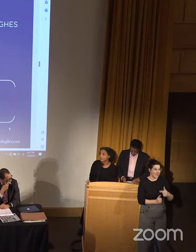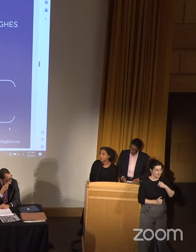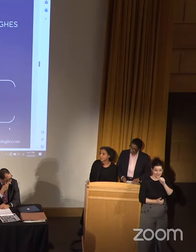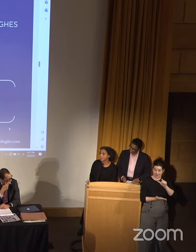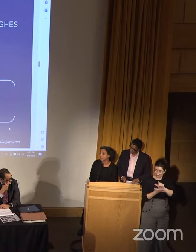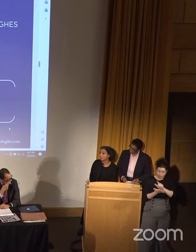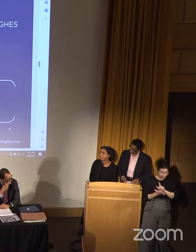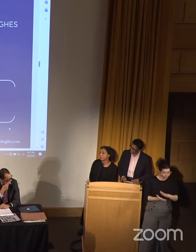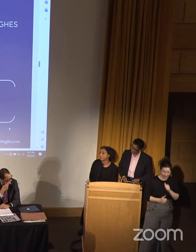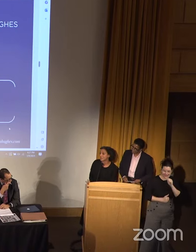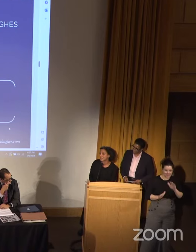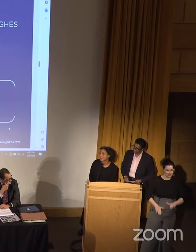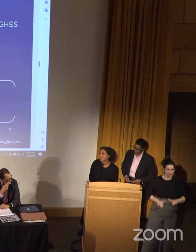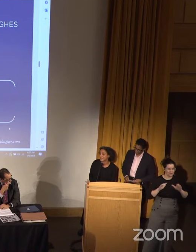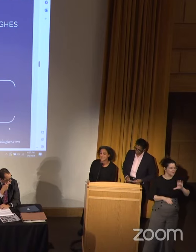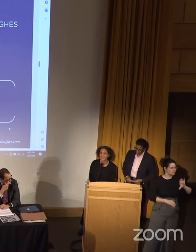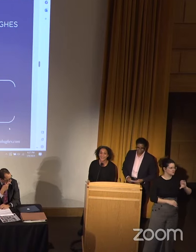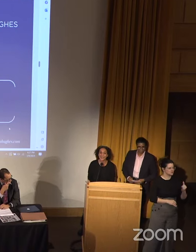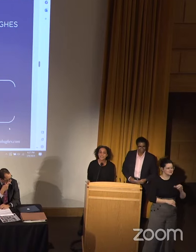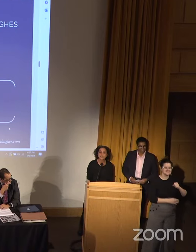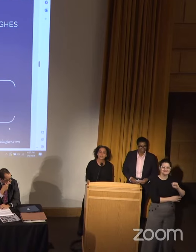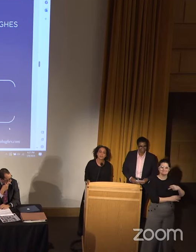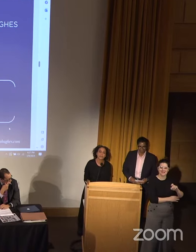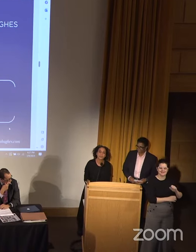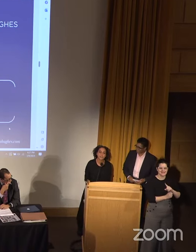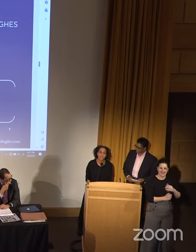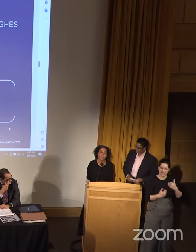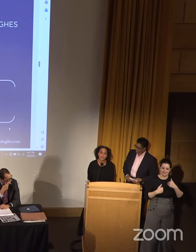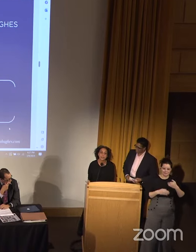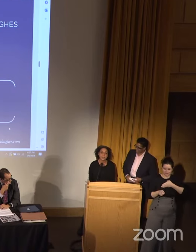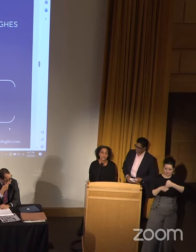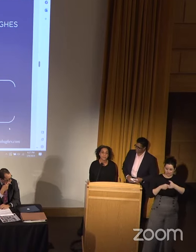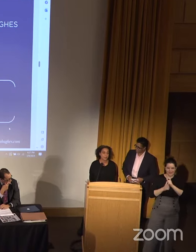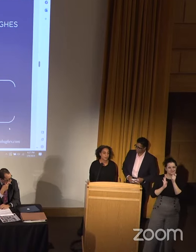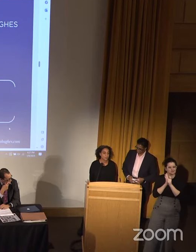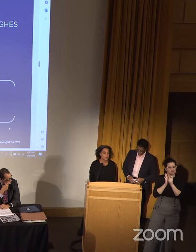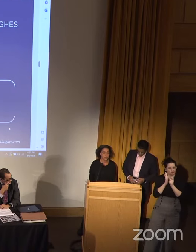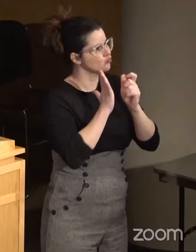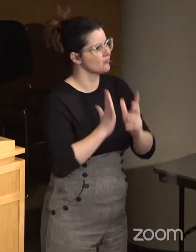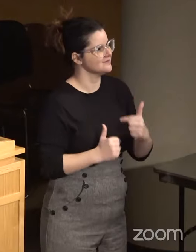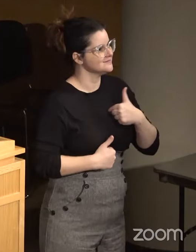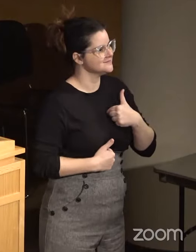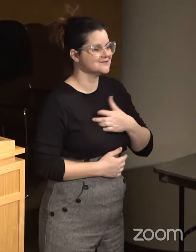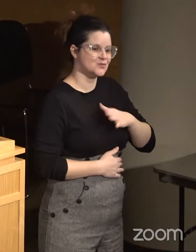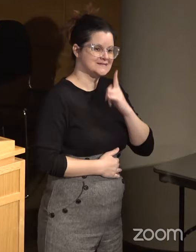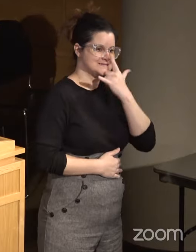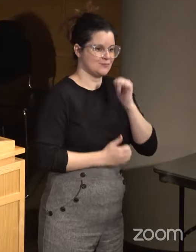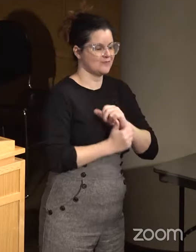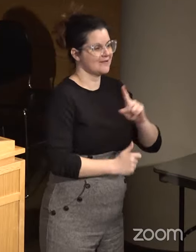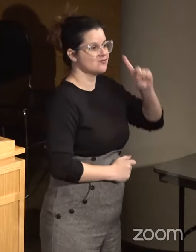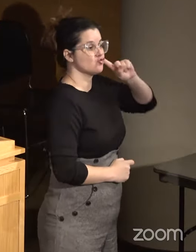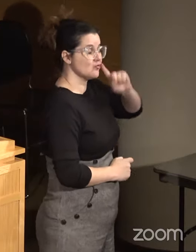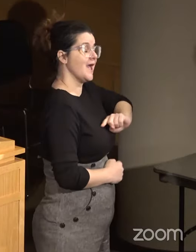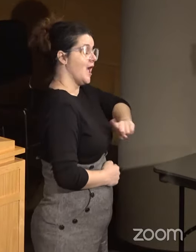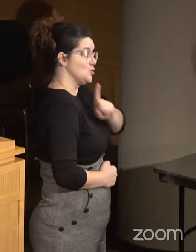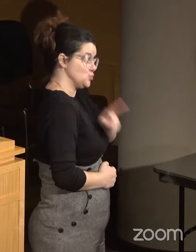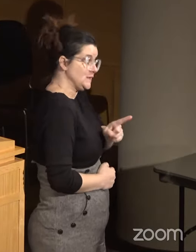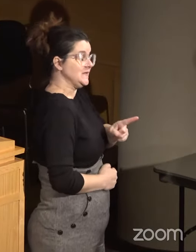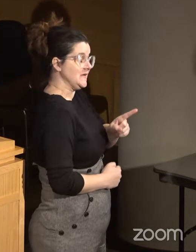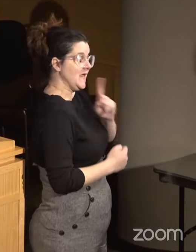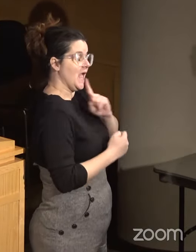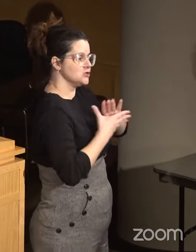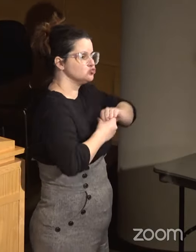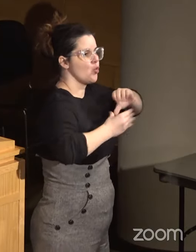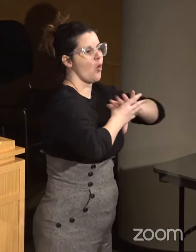a lawyer, nor did I come up in the criminal justice space. I actually started my career as a journalist. So, similar to what you might have heard, I really am into